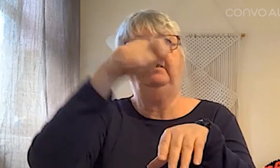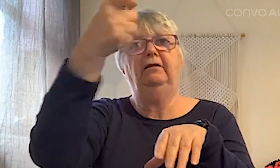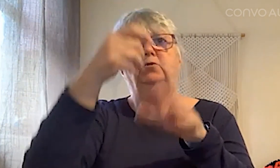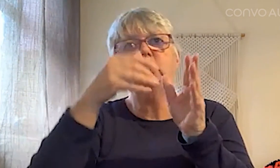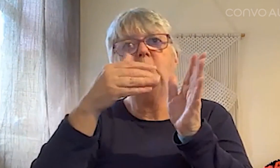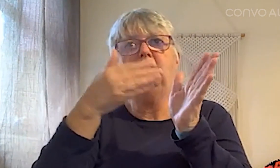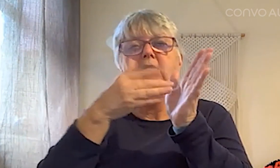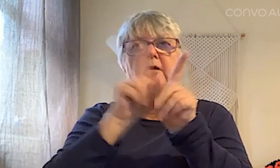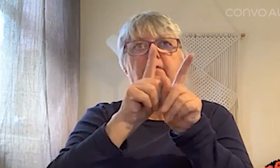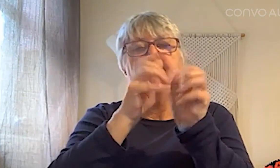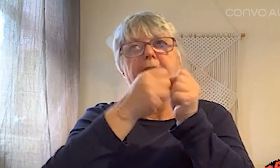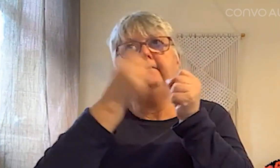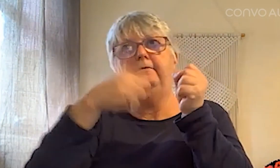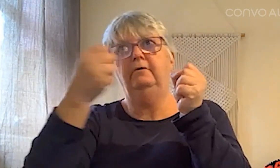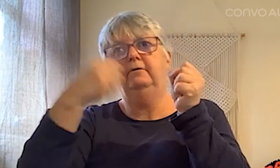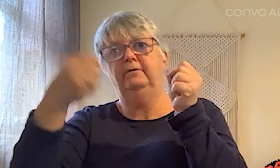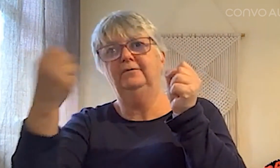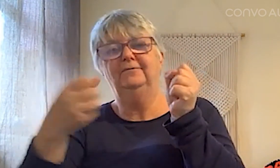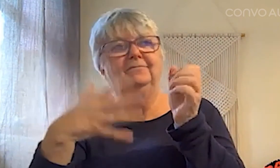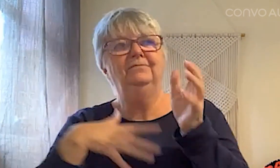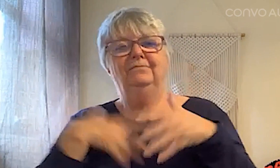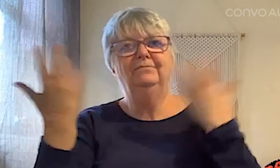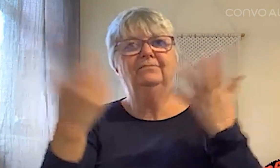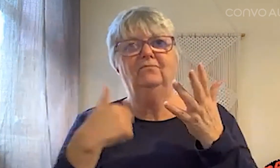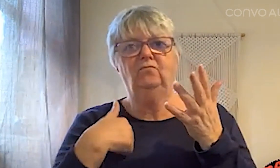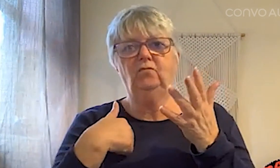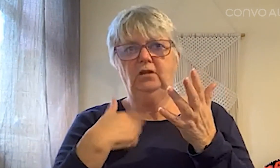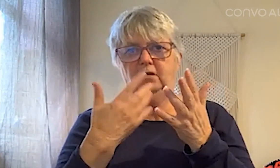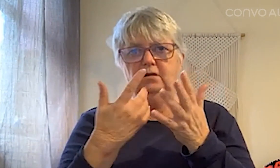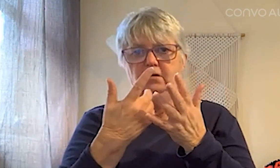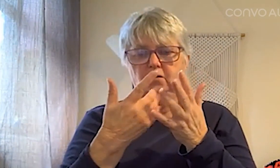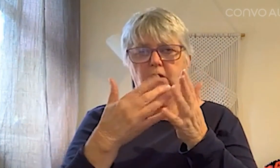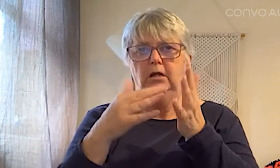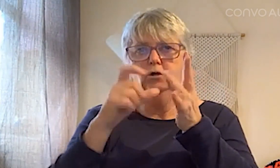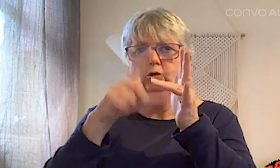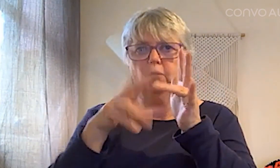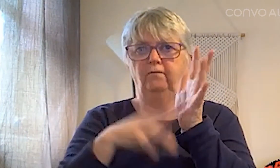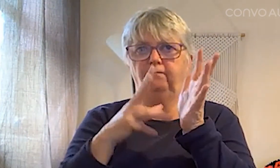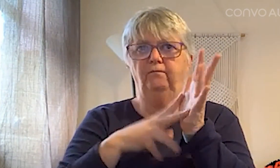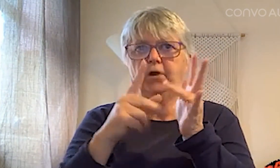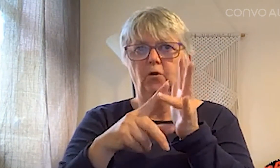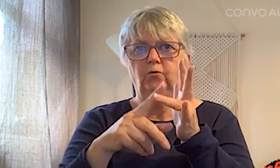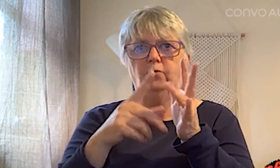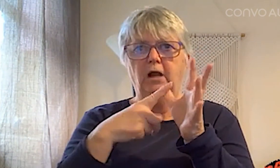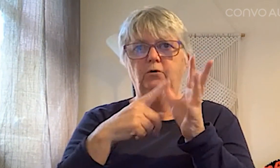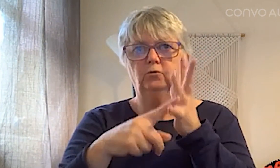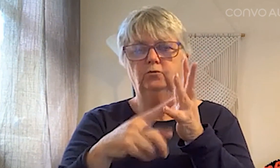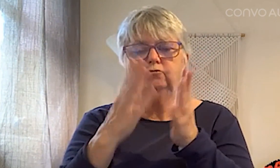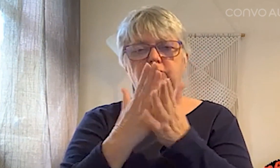Or try and gesture my message to them? Or it might put me off entirely from